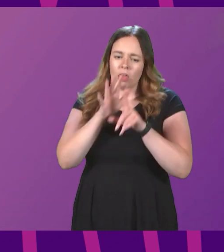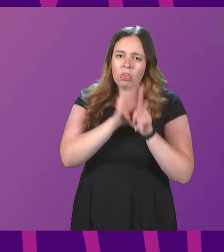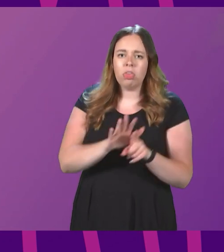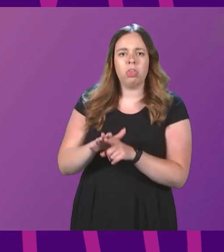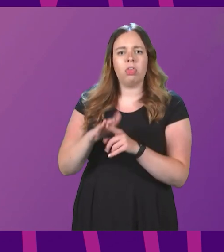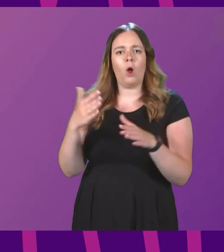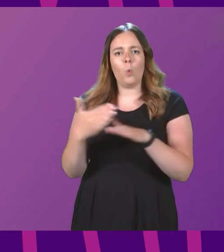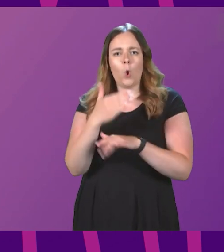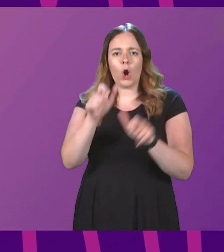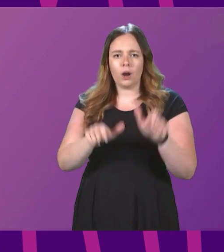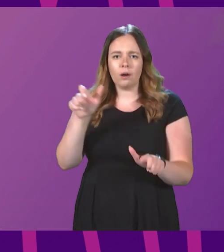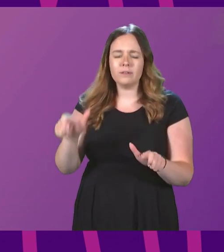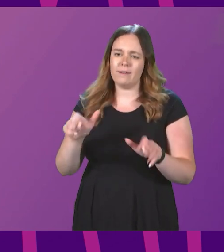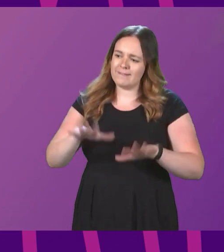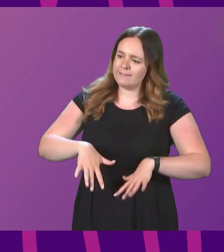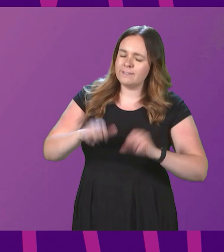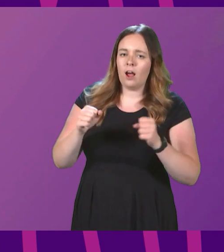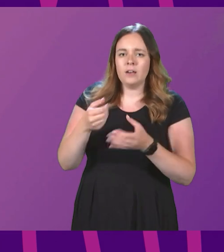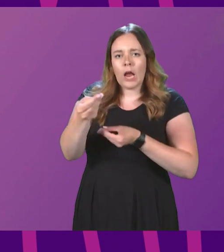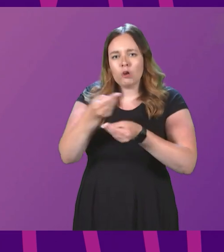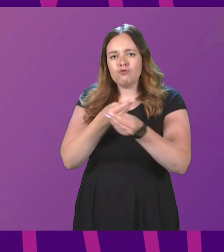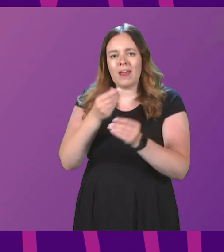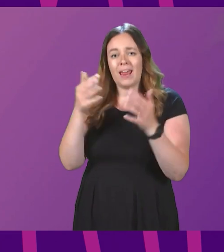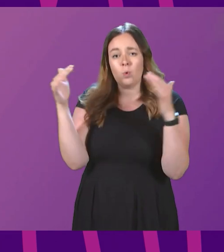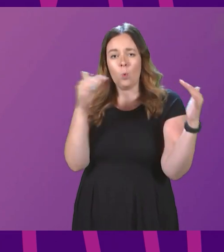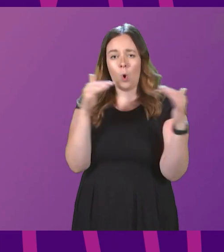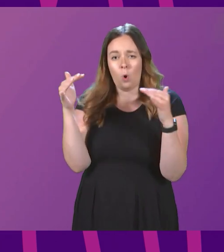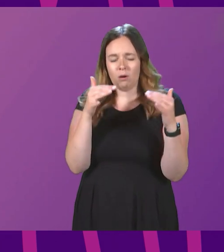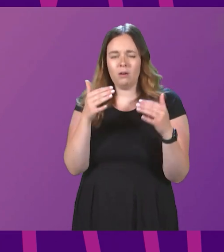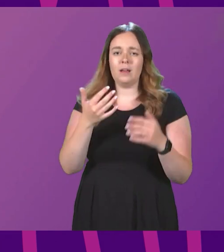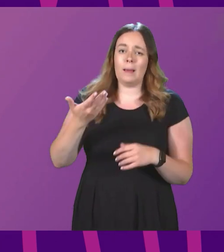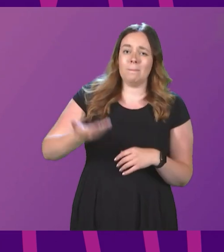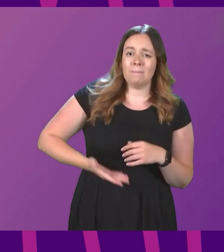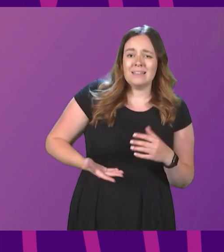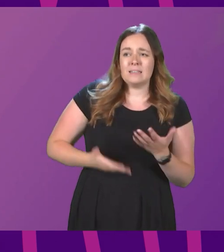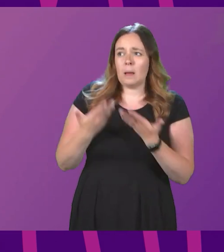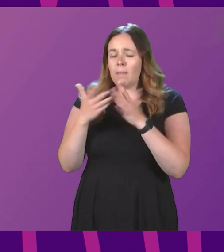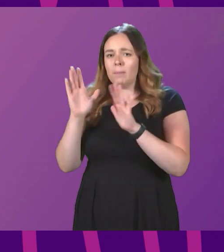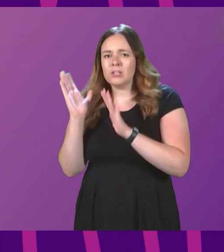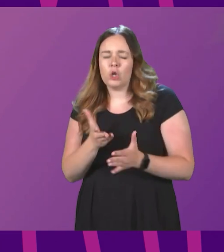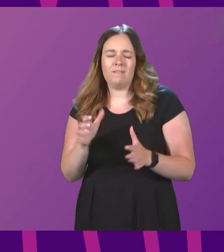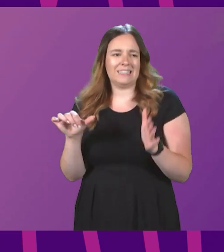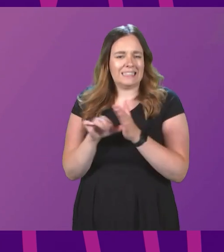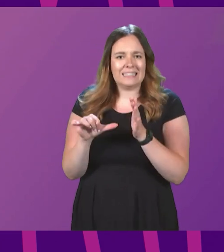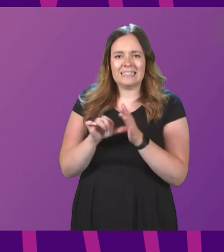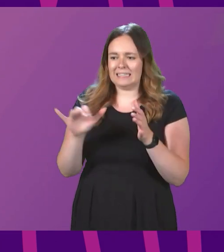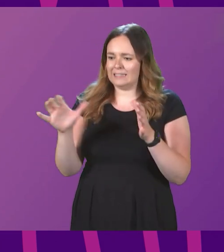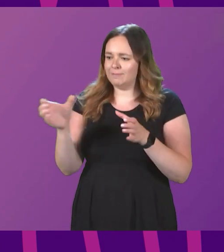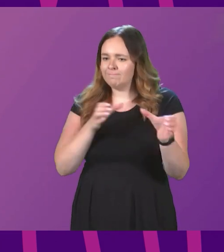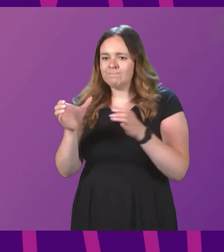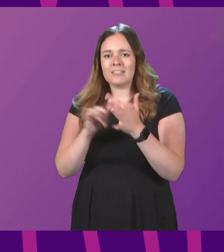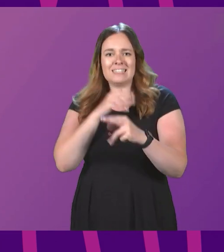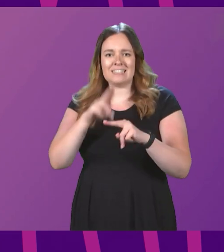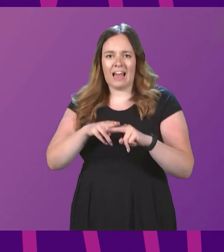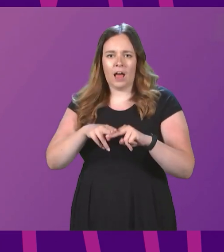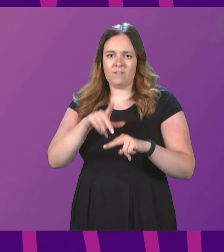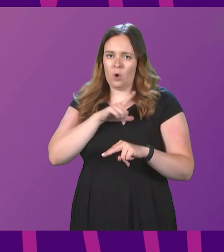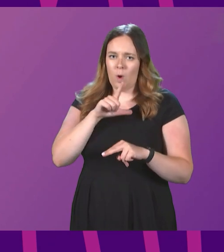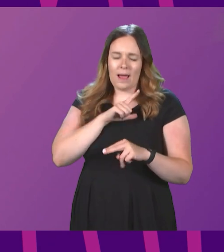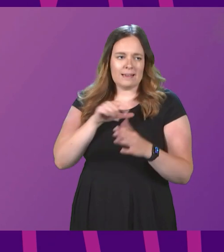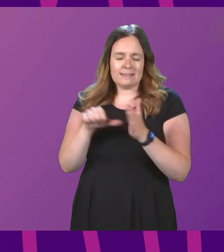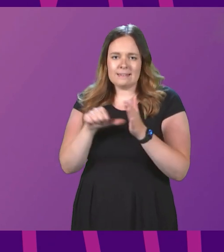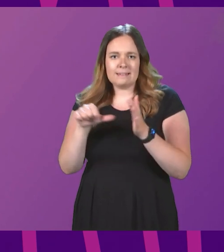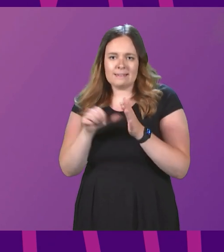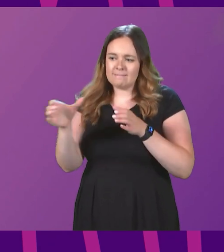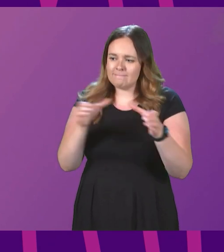and provoking a trade war. Businesses and public services are struggling for staff because freedom of movement has been ended.